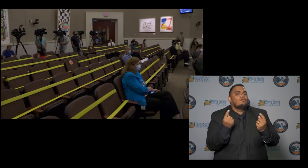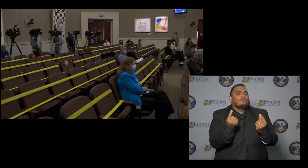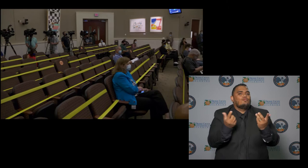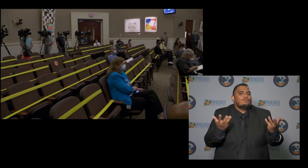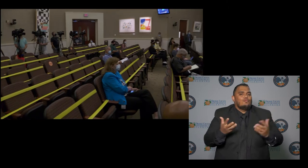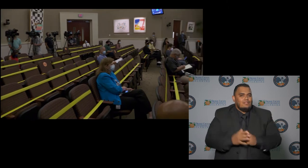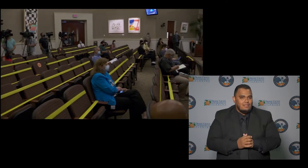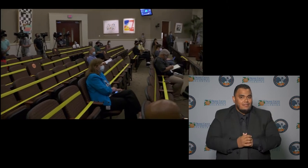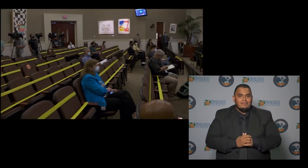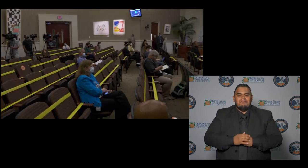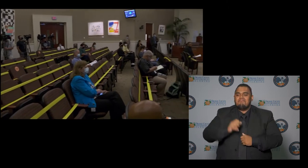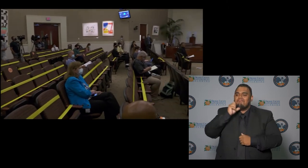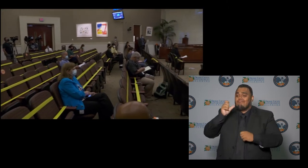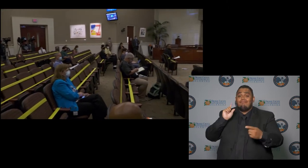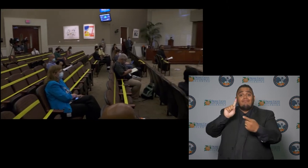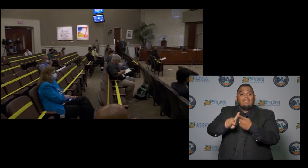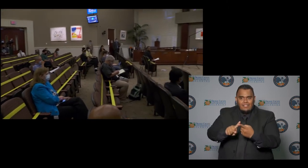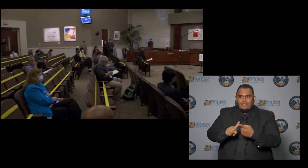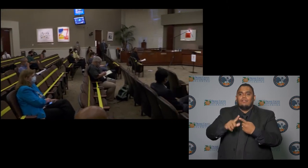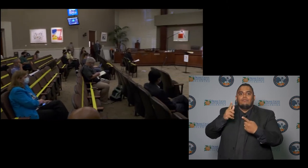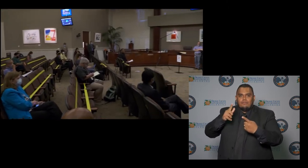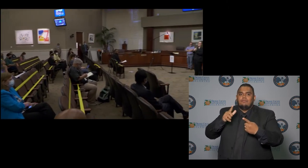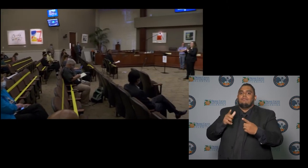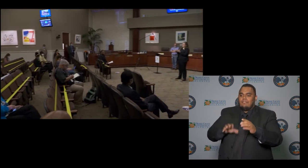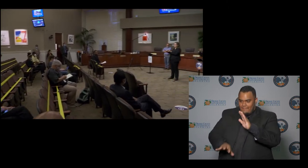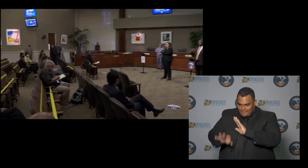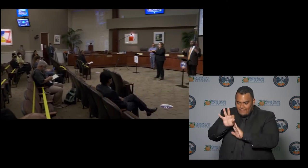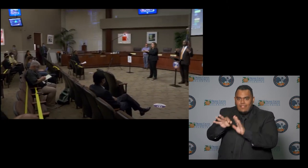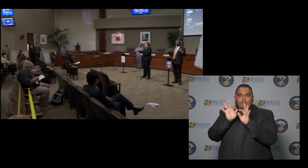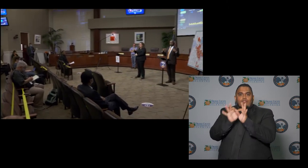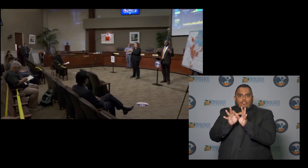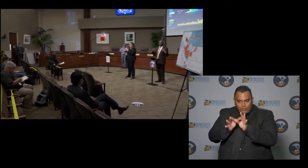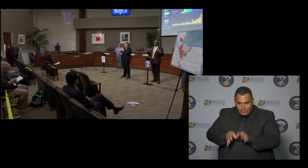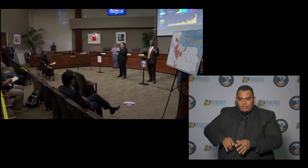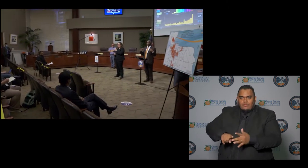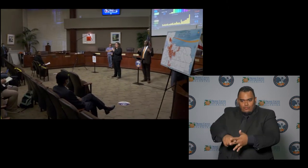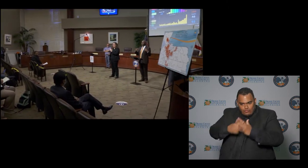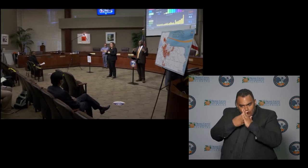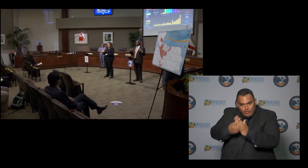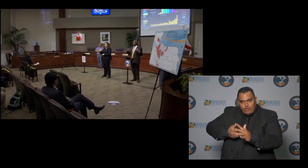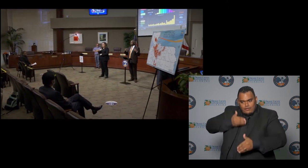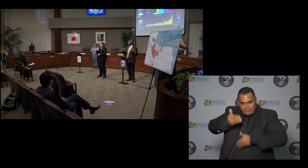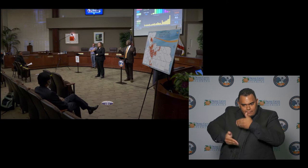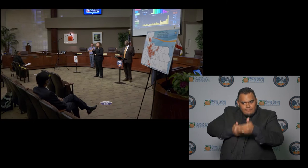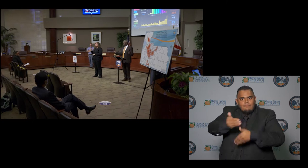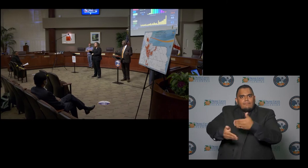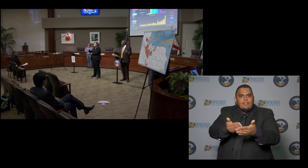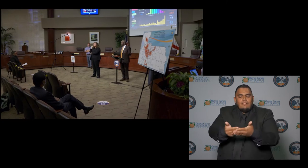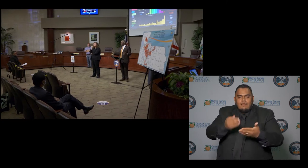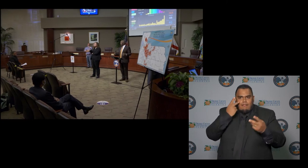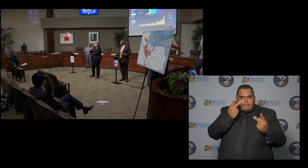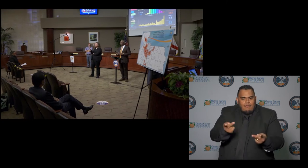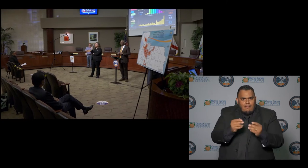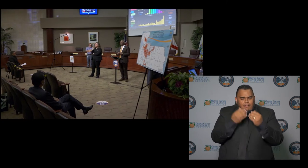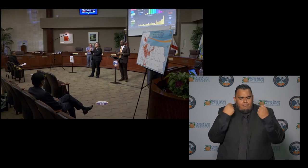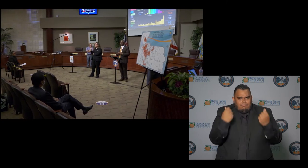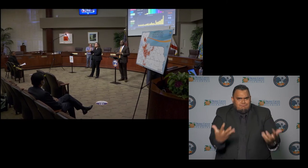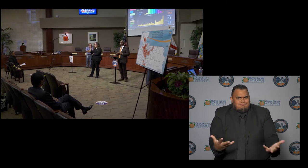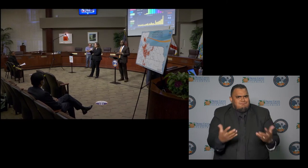wasn't until I found interpreting and I actually started doing it that I saw that there are so many different aspects of it